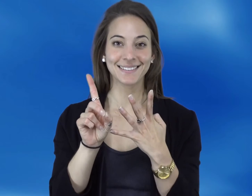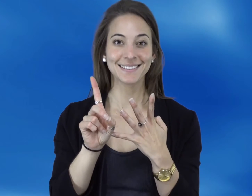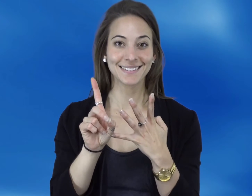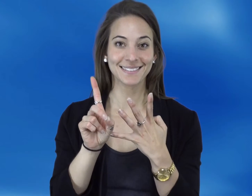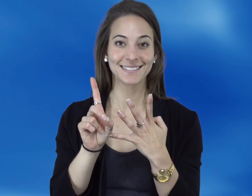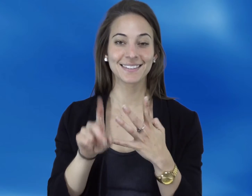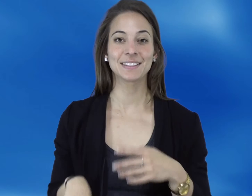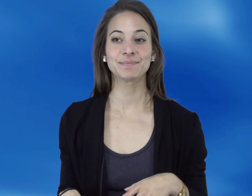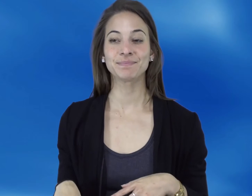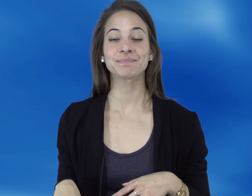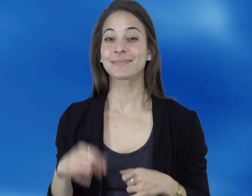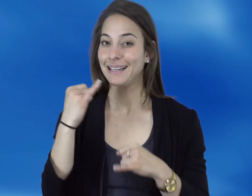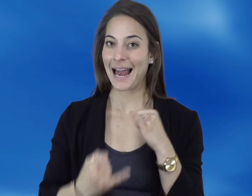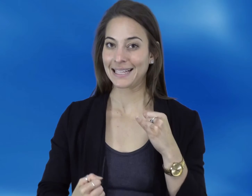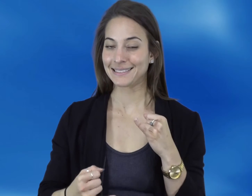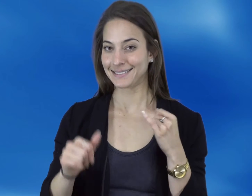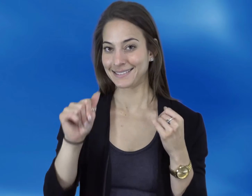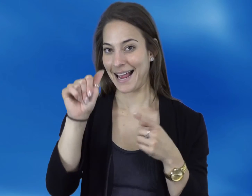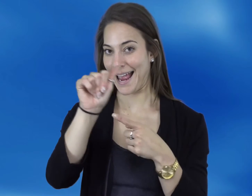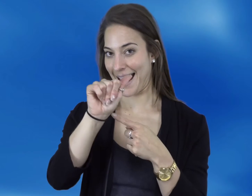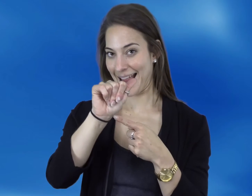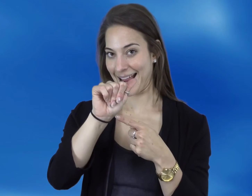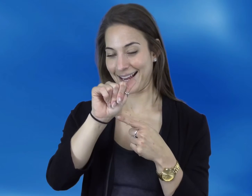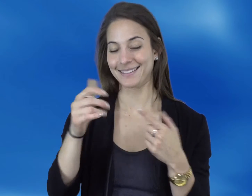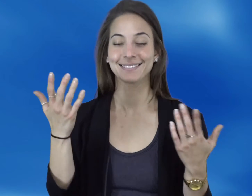B and D, with A being the least preferred option.